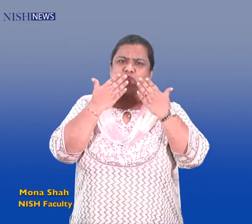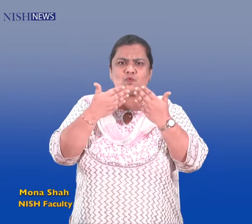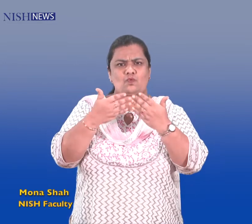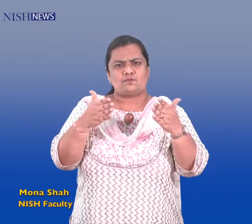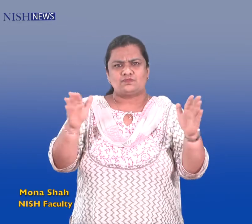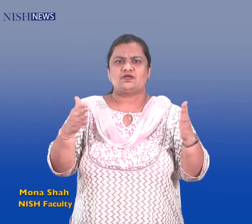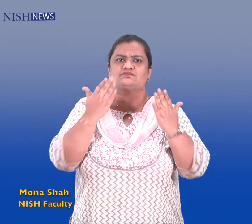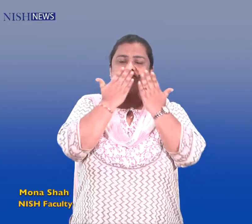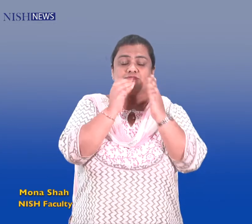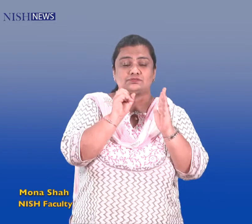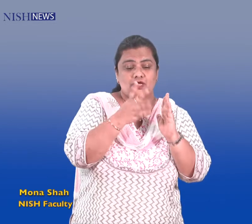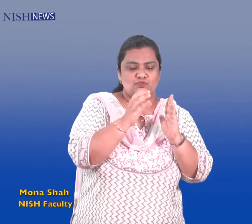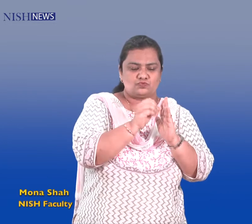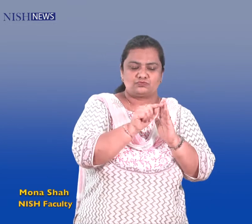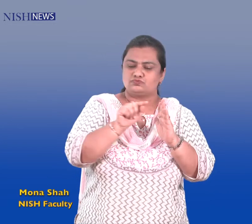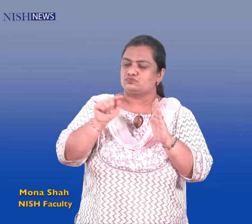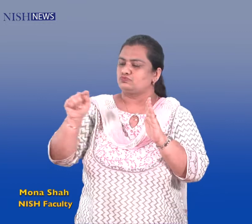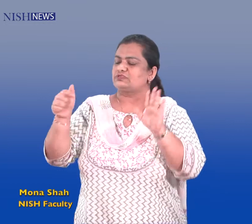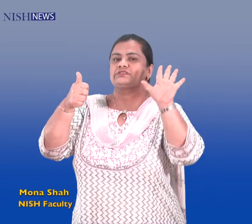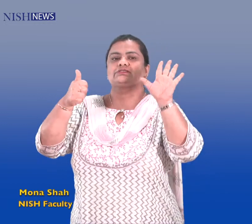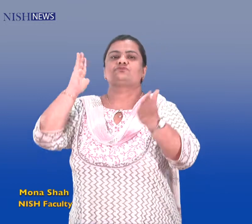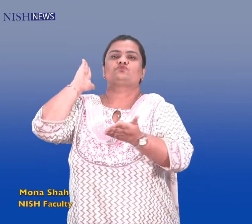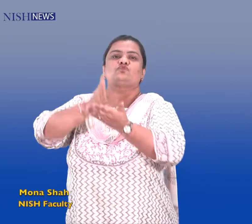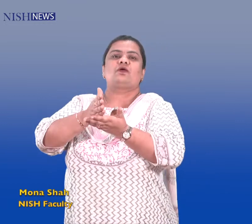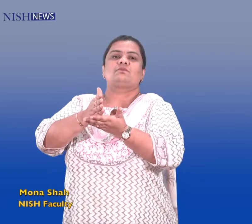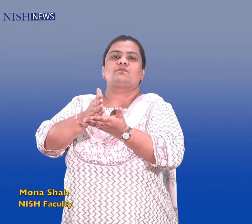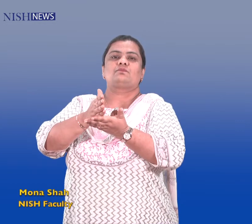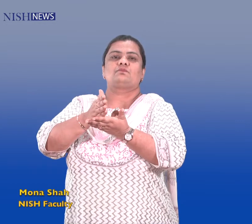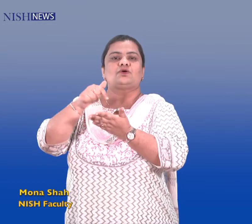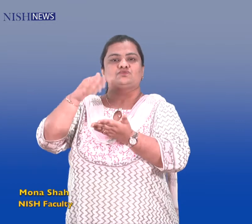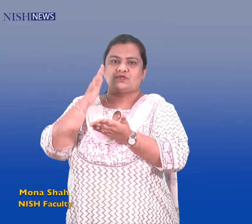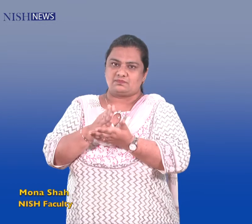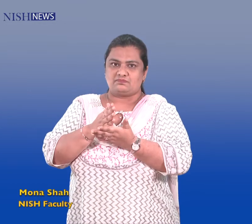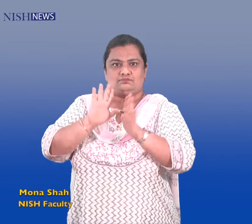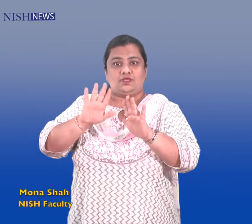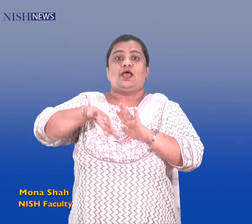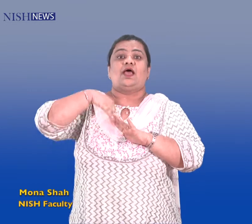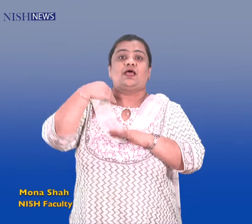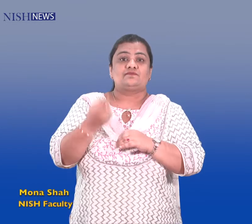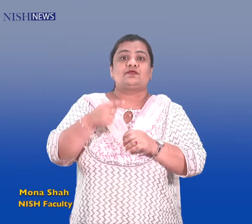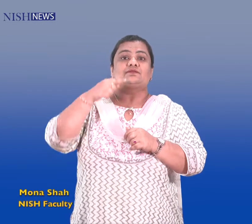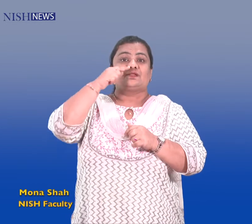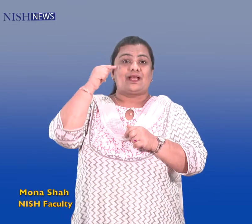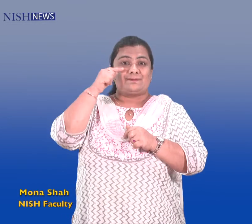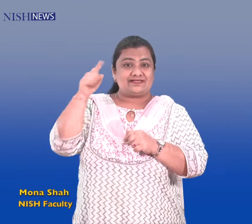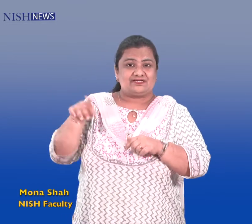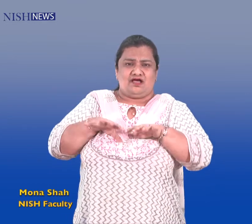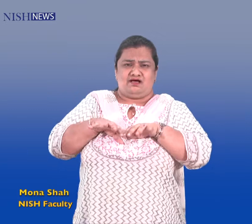took control of the country according to the media reports. For the past several months, only girls up to grade 6 were